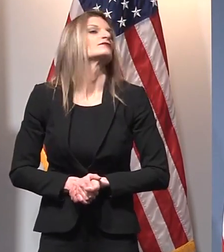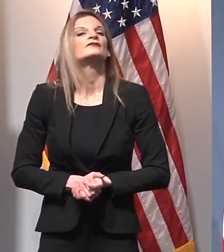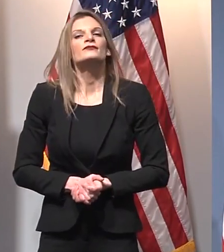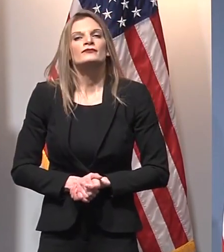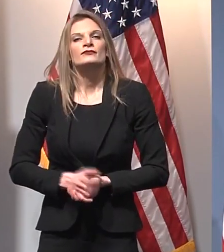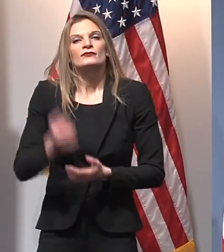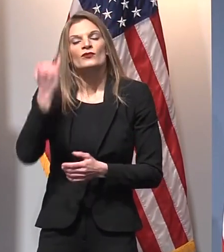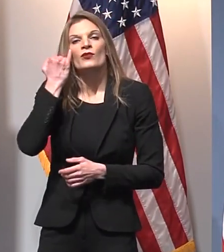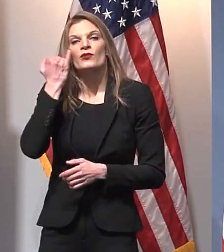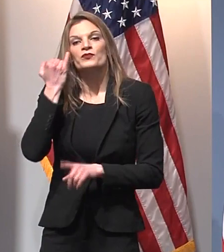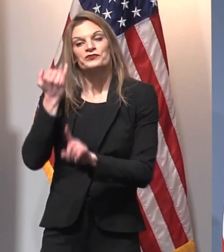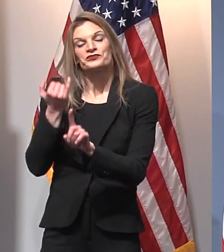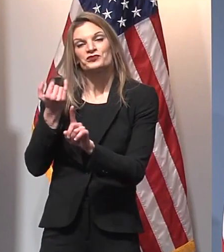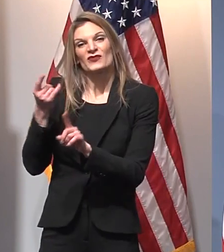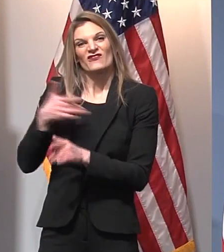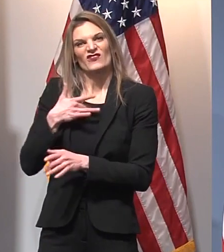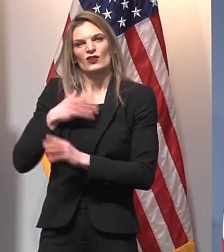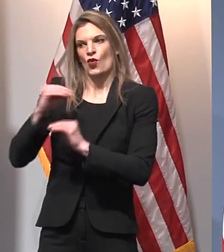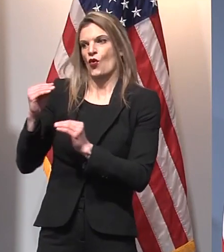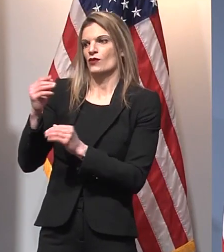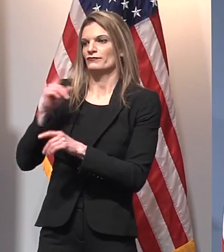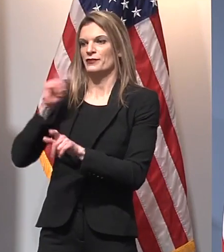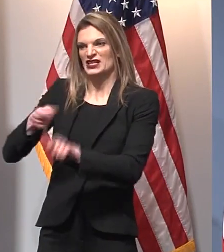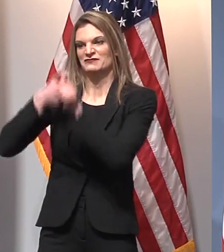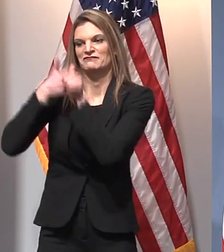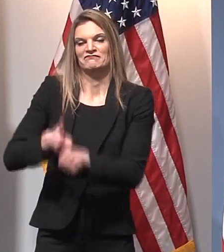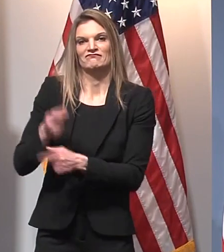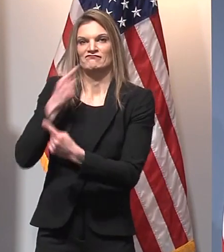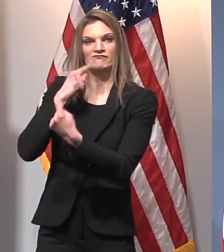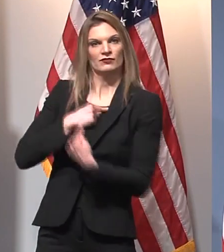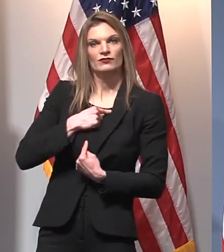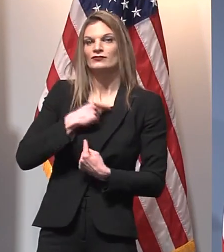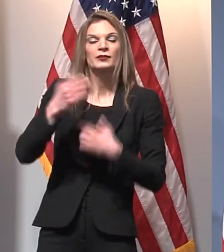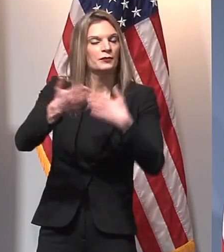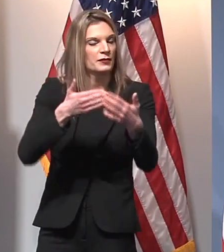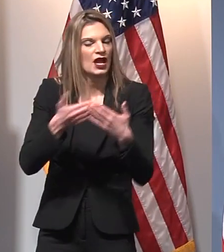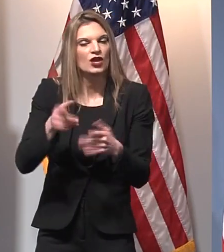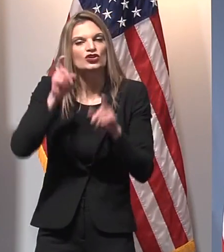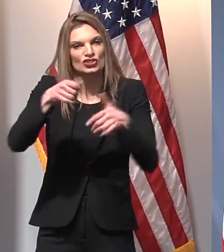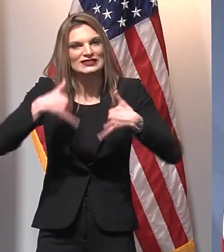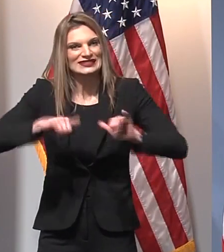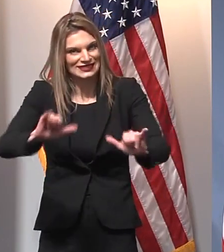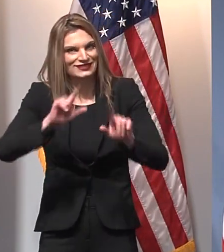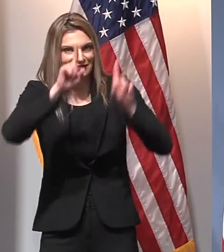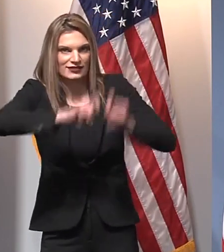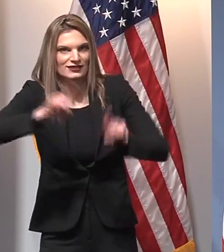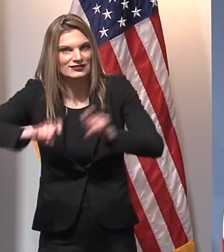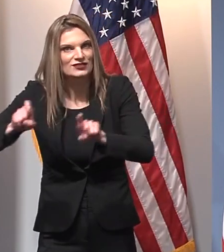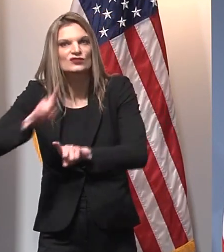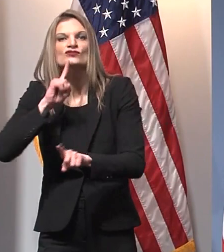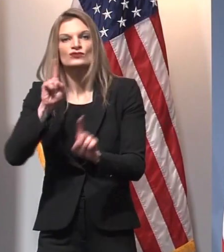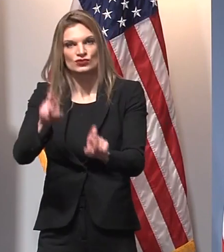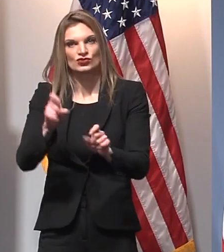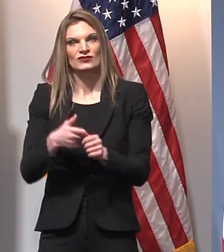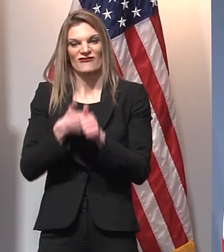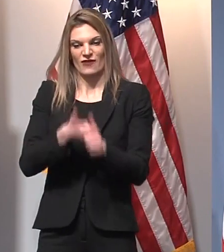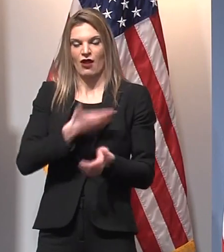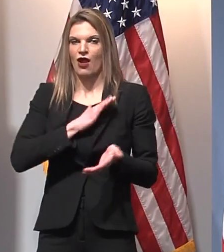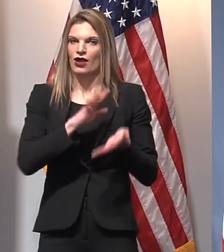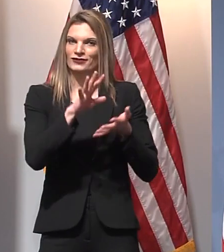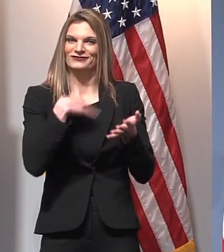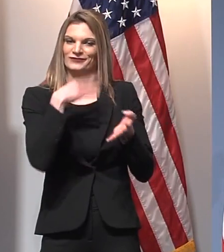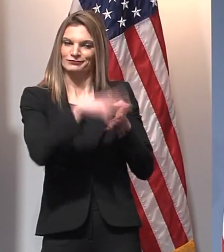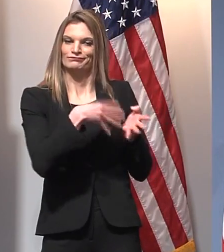sports organizers are strongly encouraged to administer a testing protocol as specified in our interim guidance for